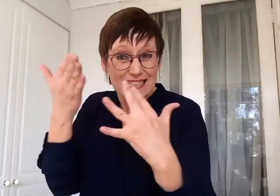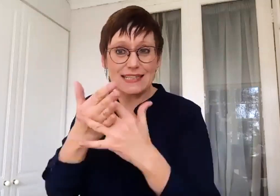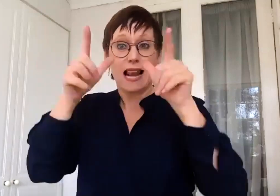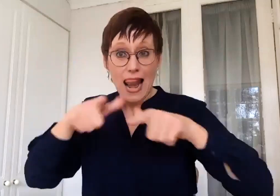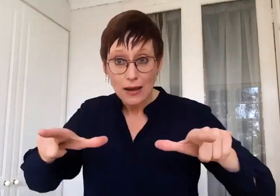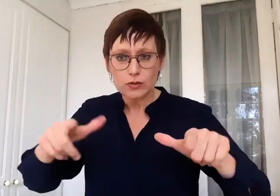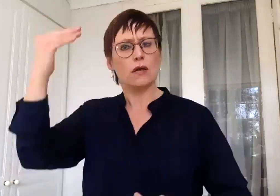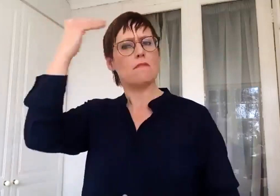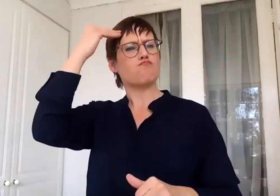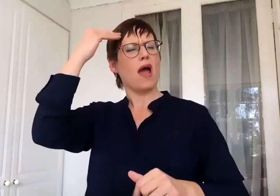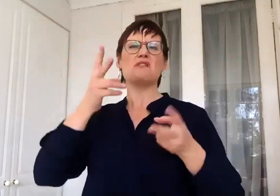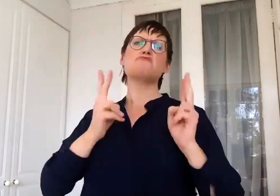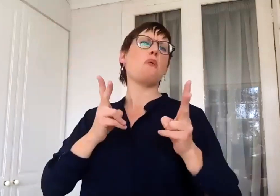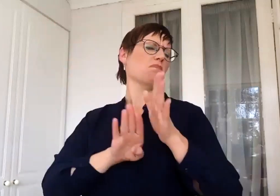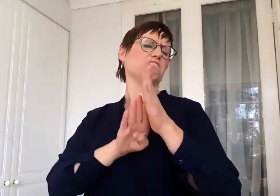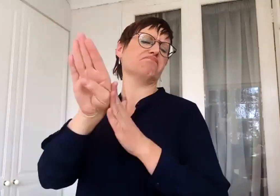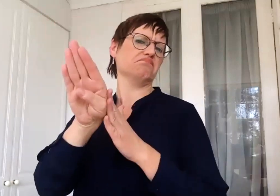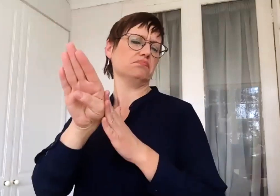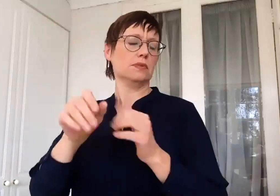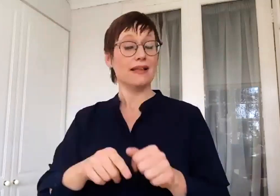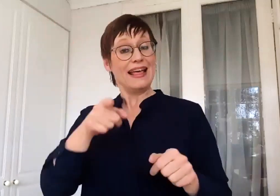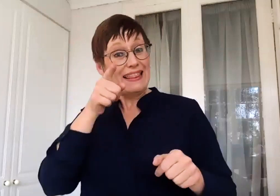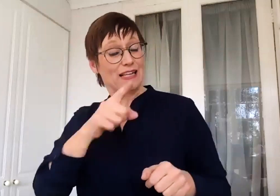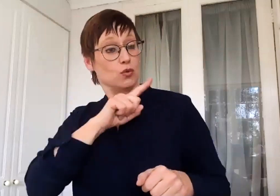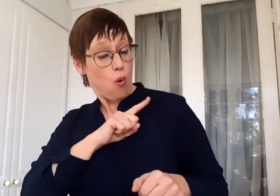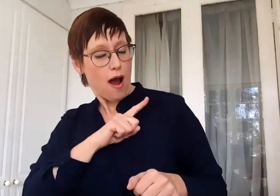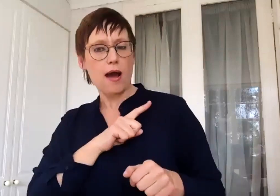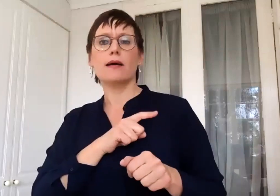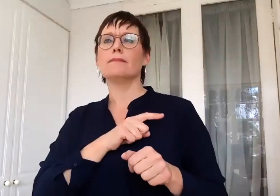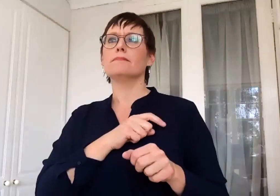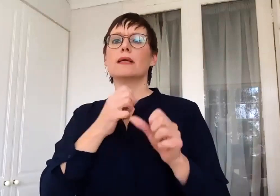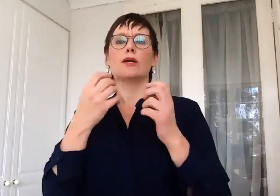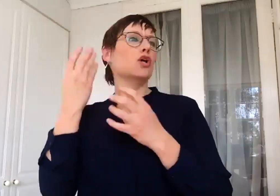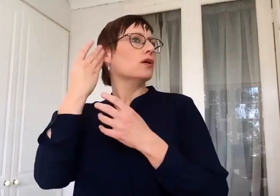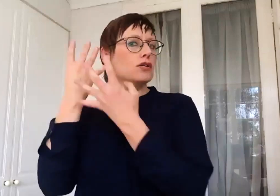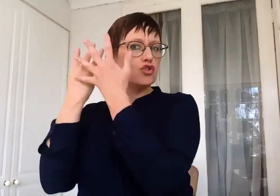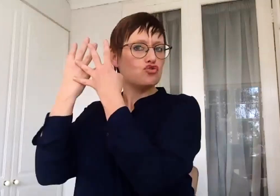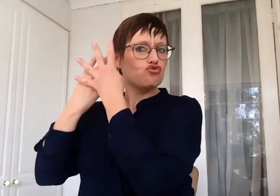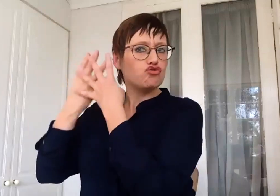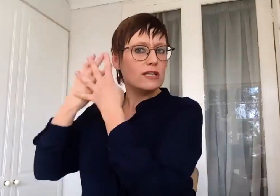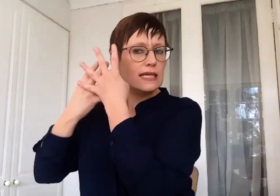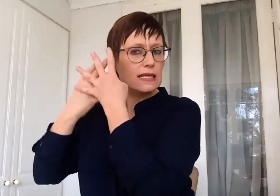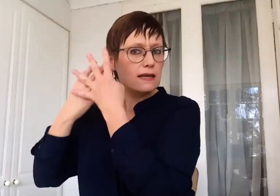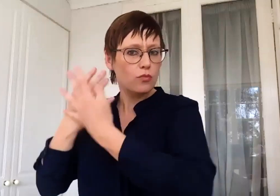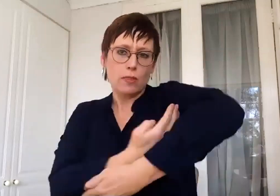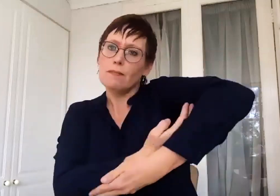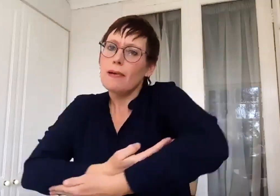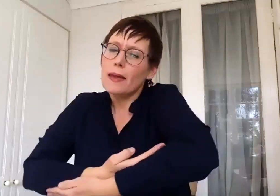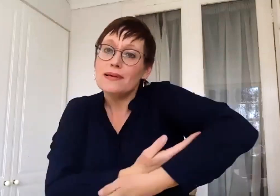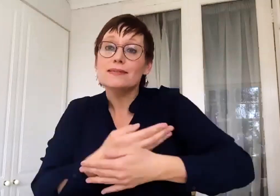universal newborn hearing screening. So the developed world has been doing universal newborn screening of newborns for decades. And it